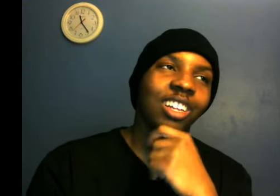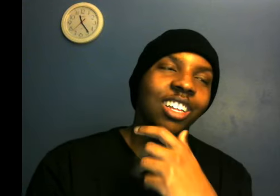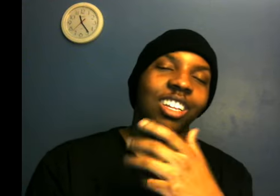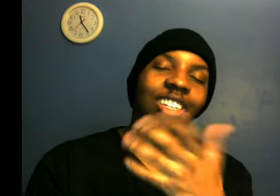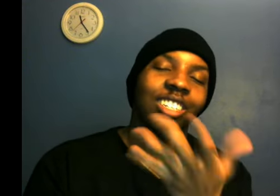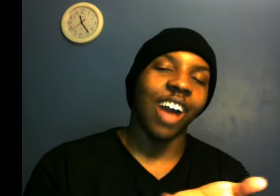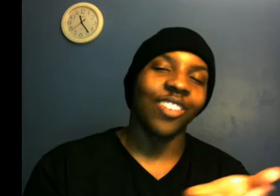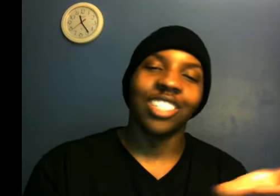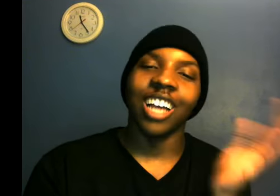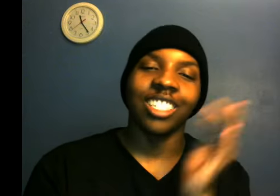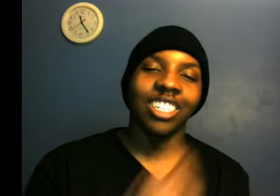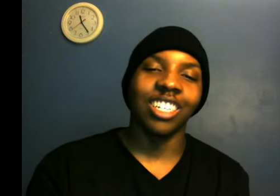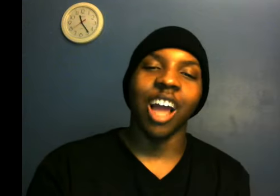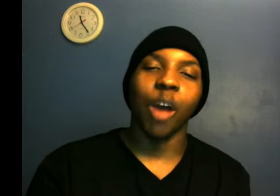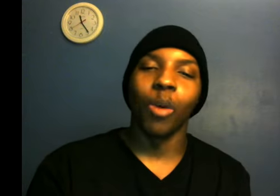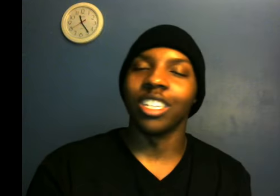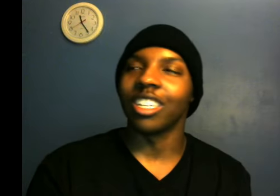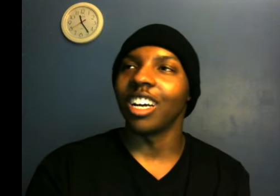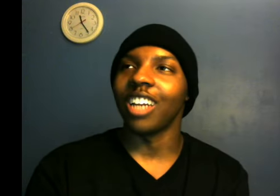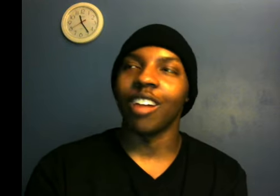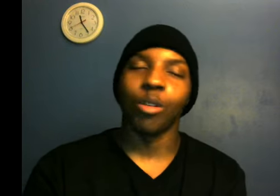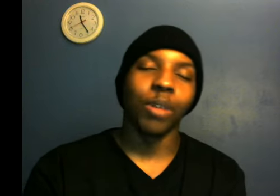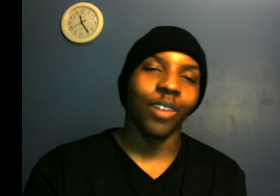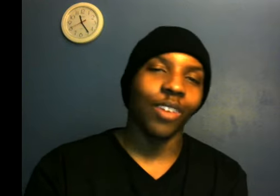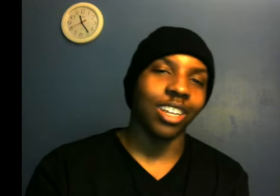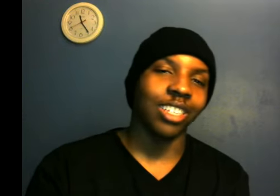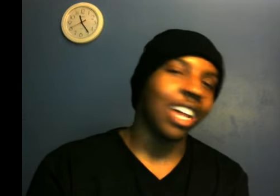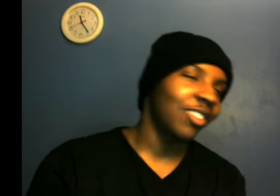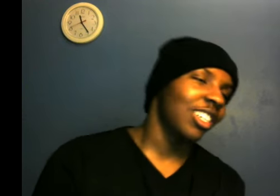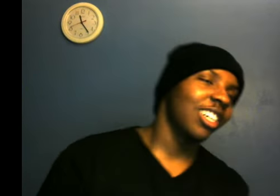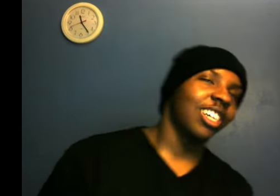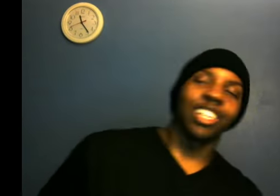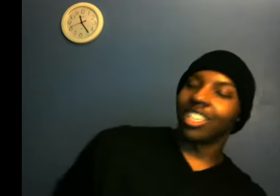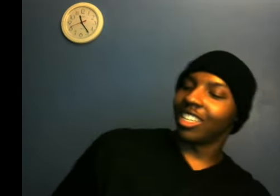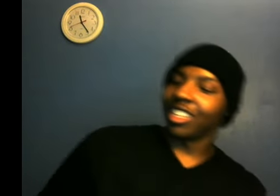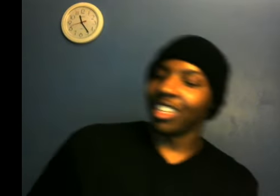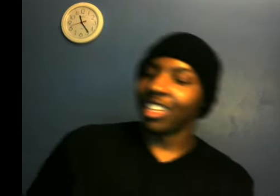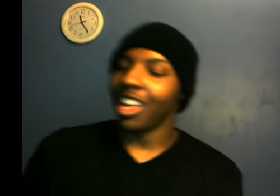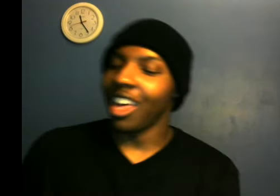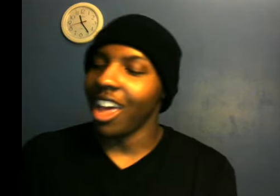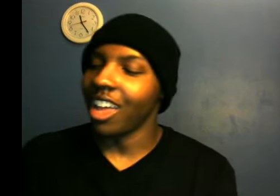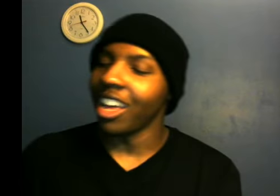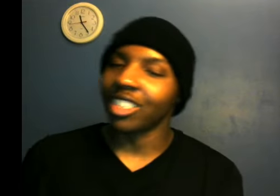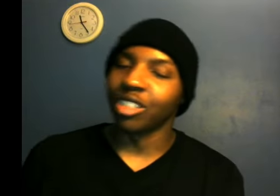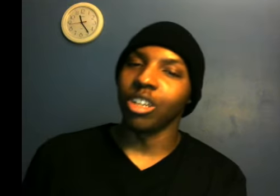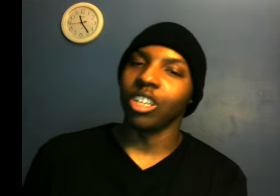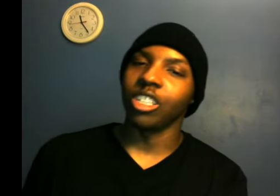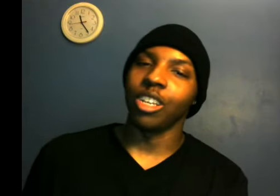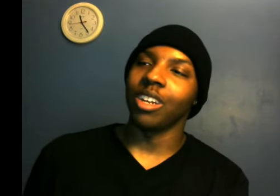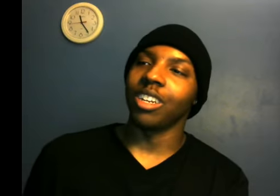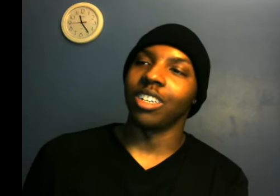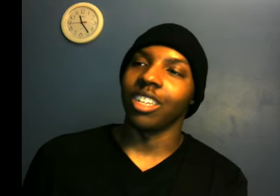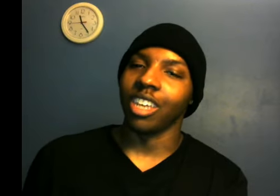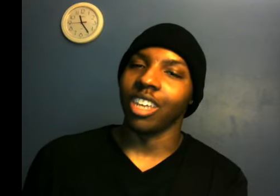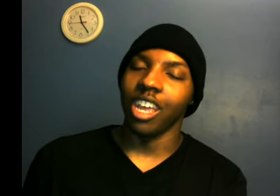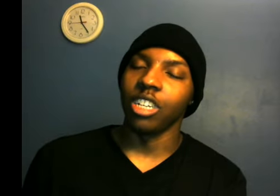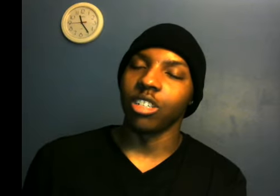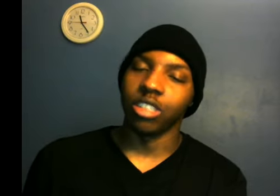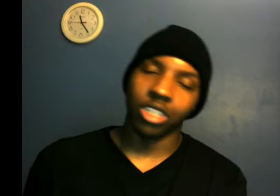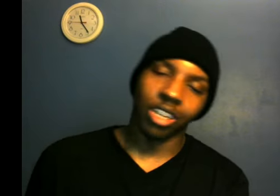Calvin Johnson, he's not willing to cut down no motherfucking salary. And the last two years, he's been getting injured and shit,